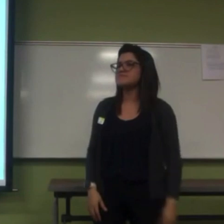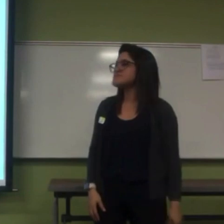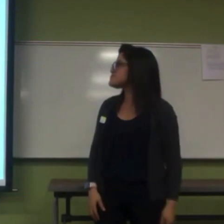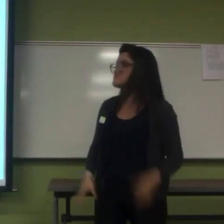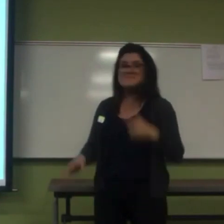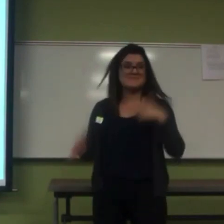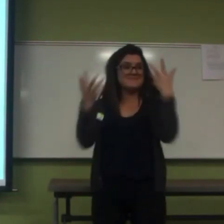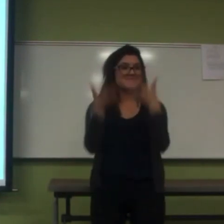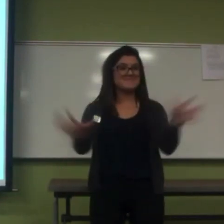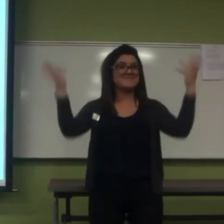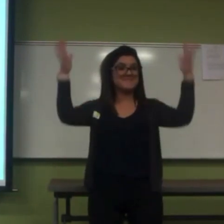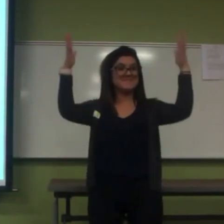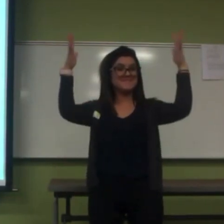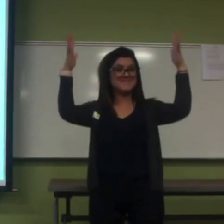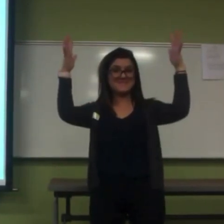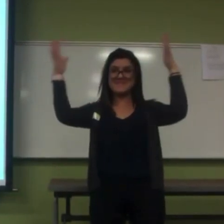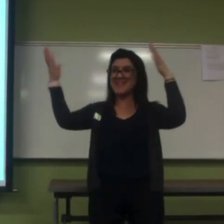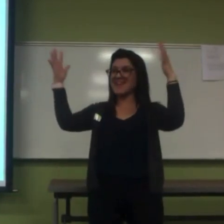the end.